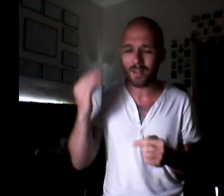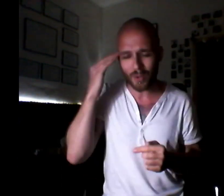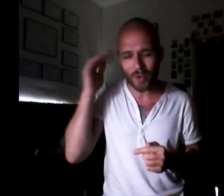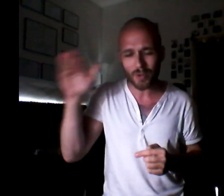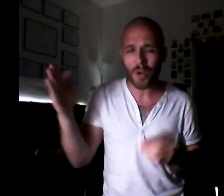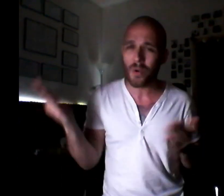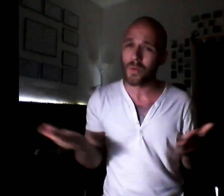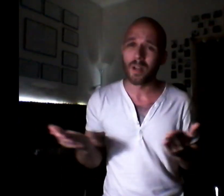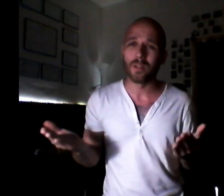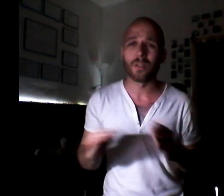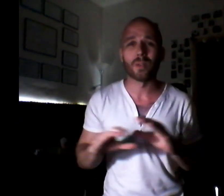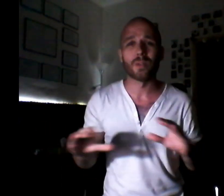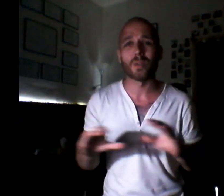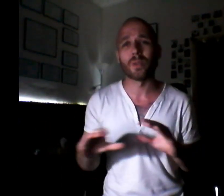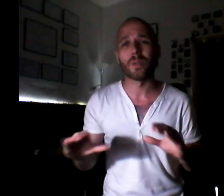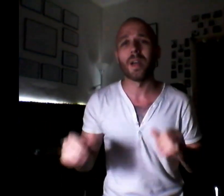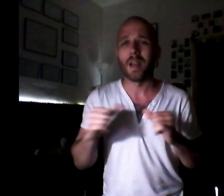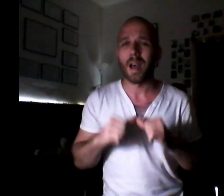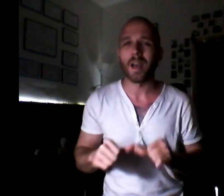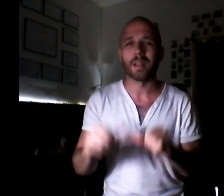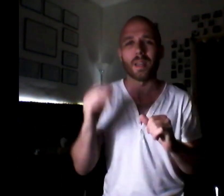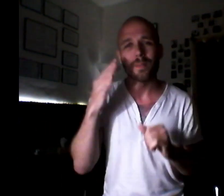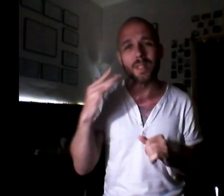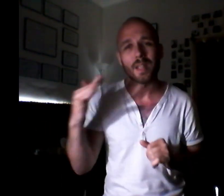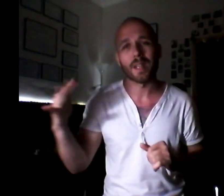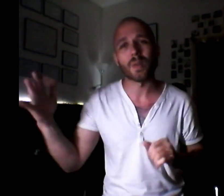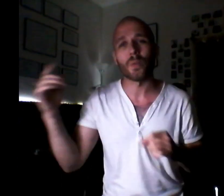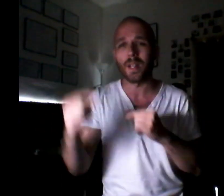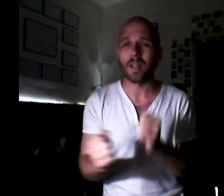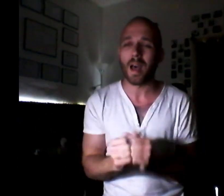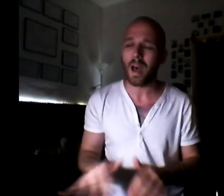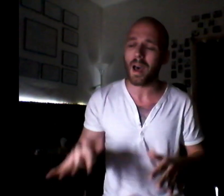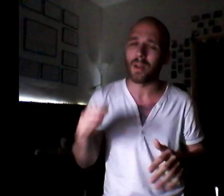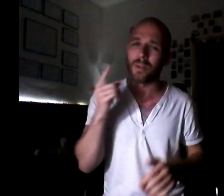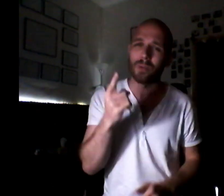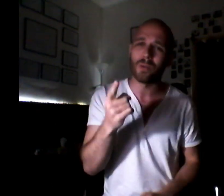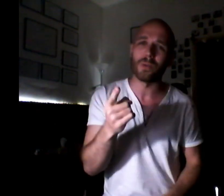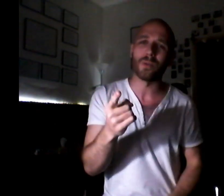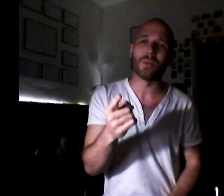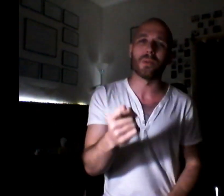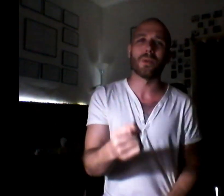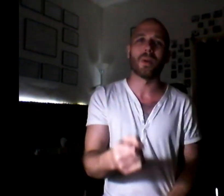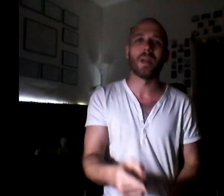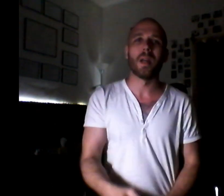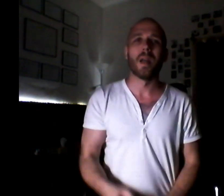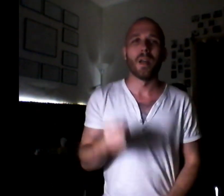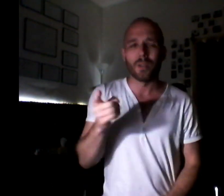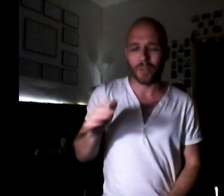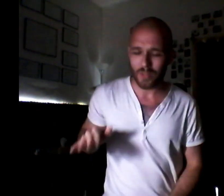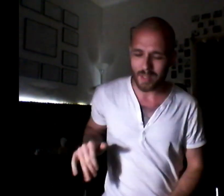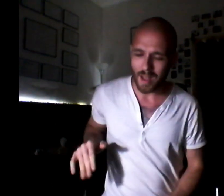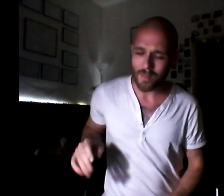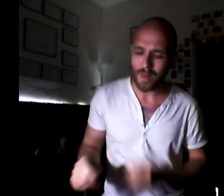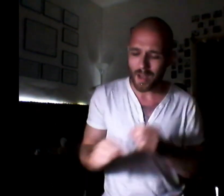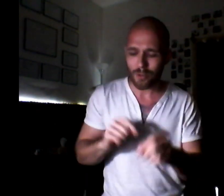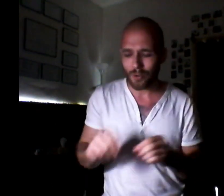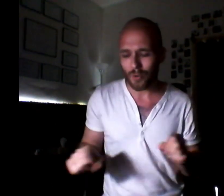I don't know what to do I'll keep singing without you You used to turn my